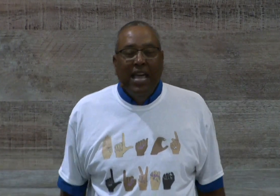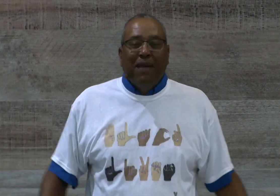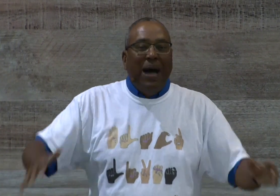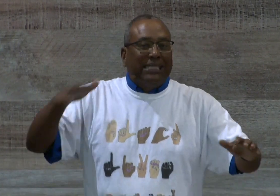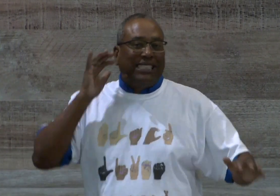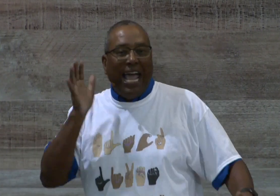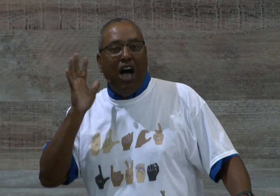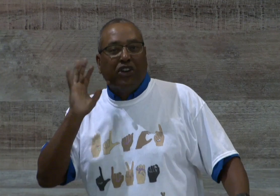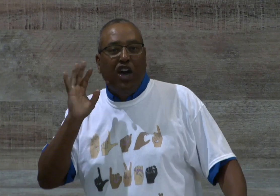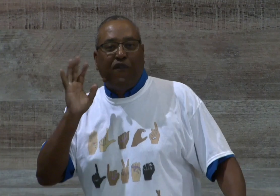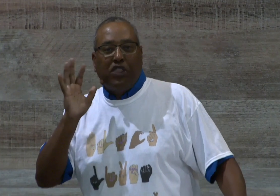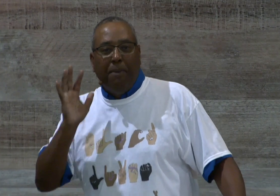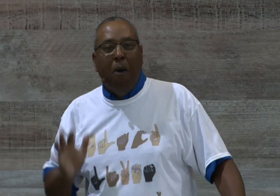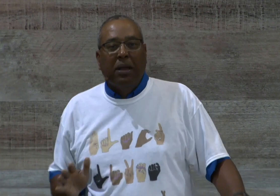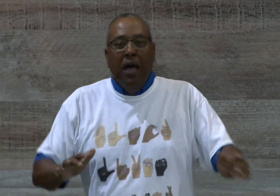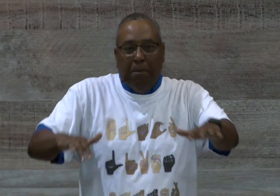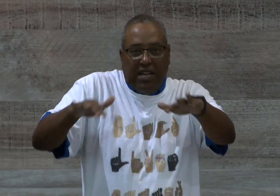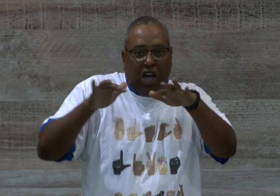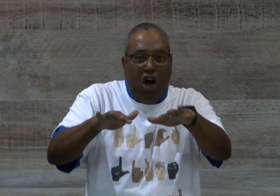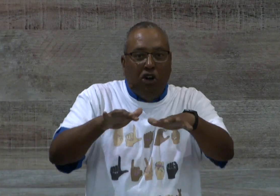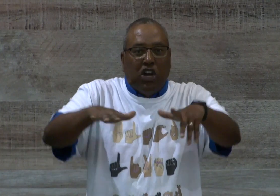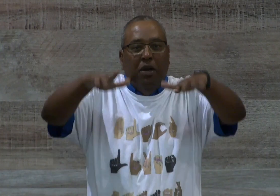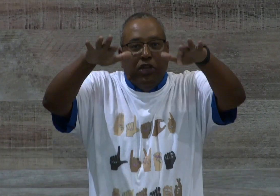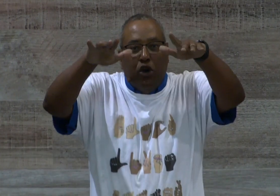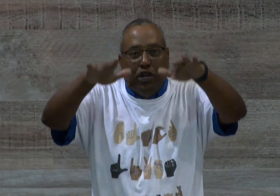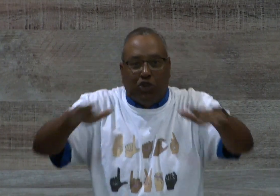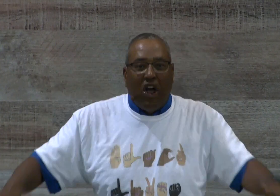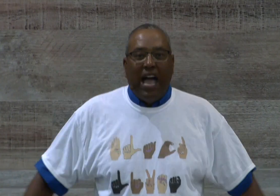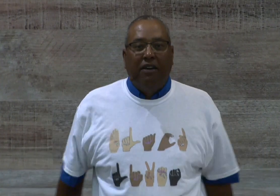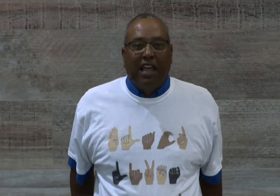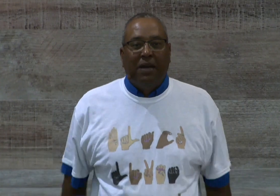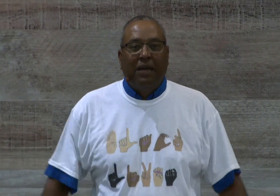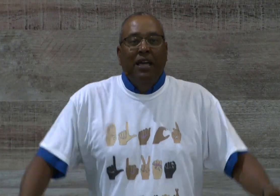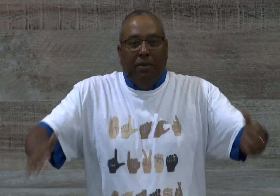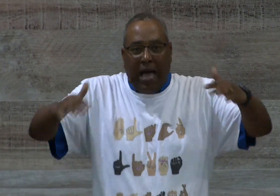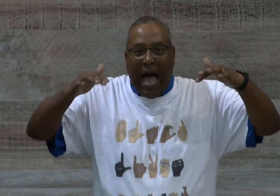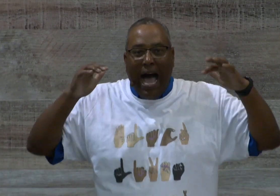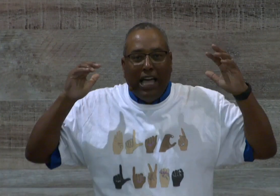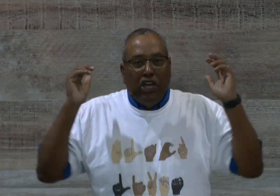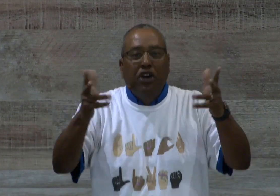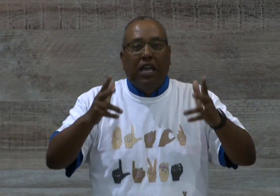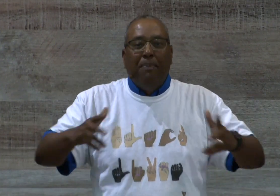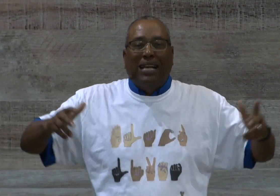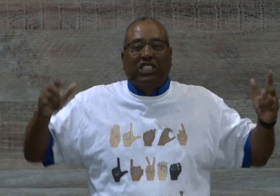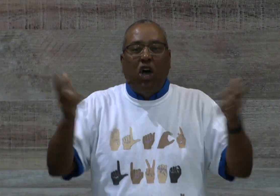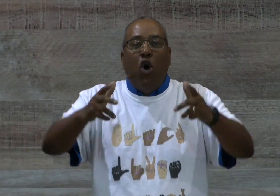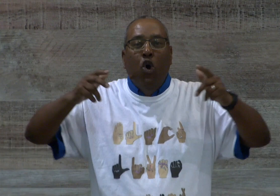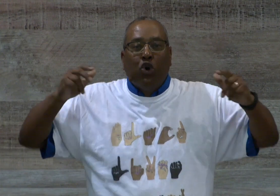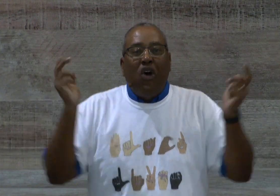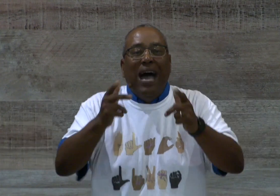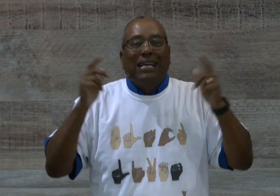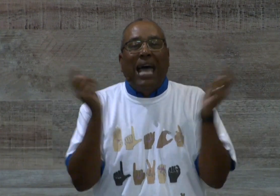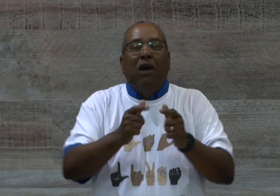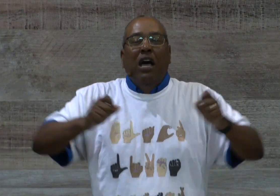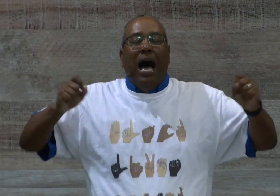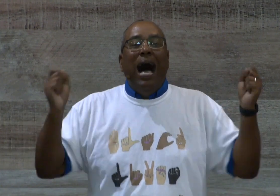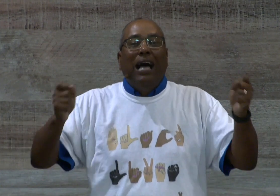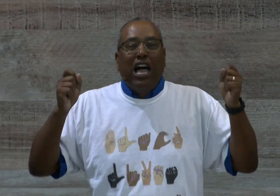It might sound good for the moment but in the long term you're gonna drown. Amen? Hallelujah. My soul cries out. Hallelujah.